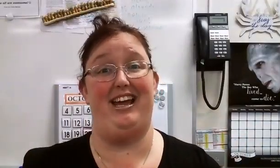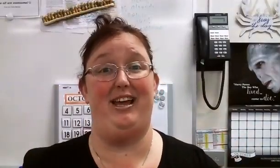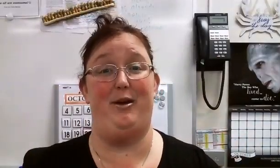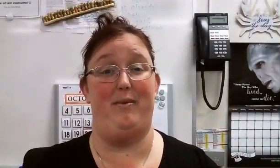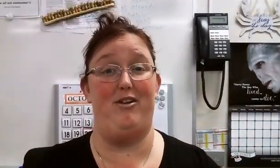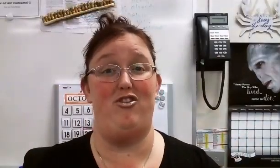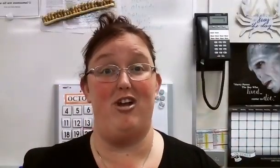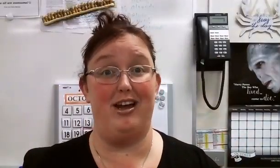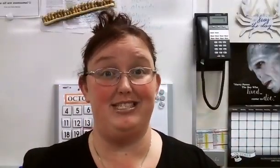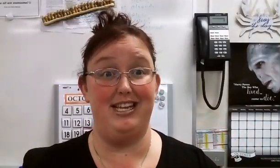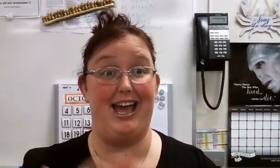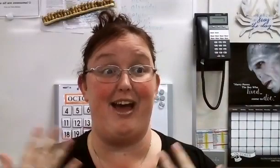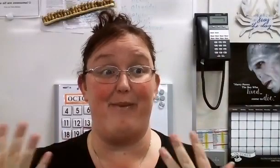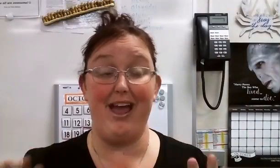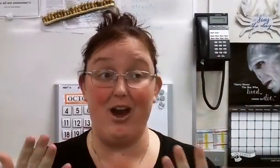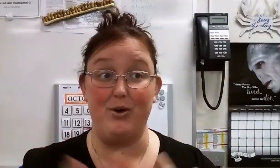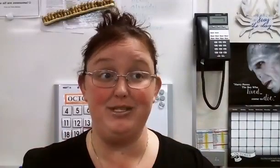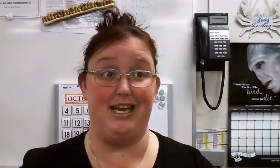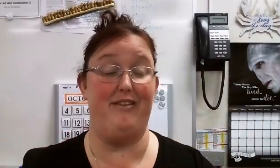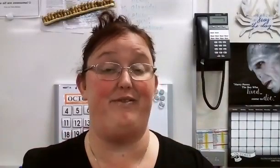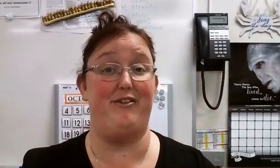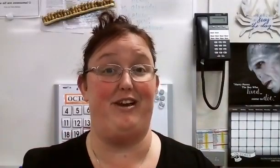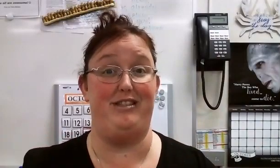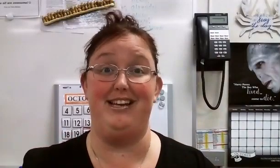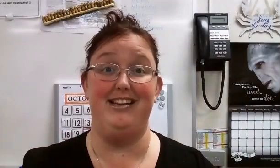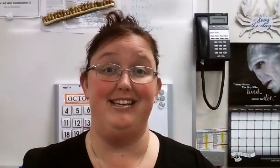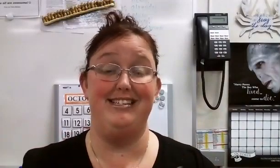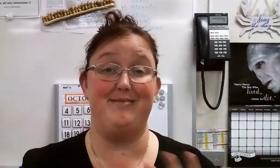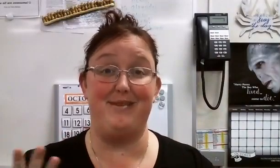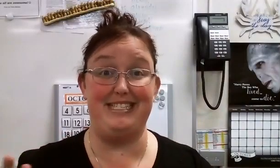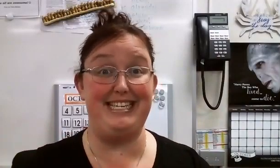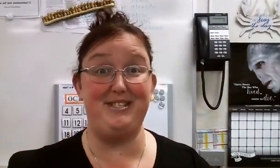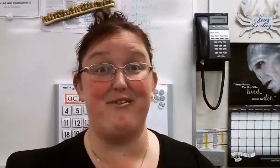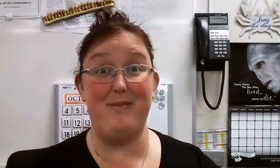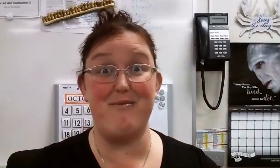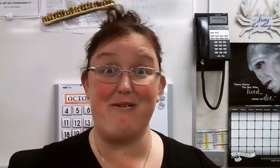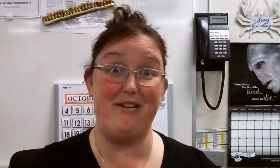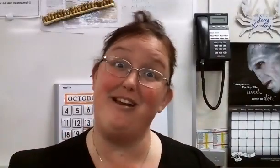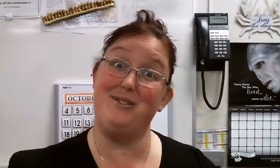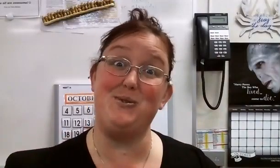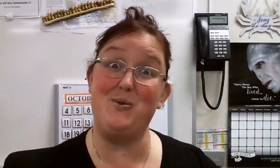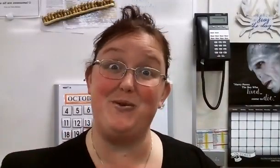am not at my house. I have figured out that sometimes it's easier for me to record here at school.